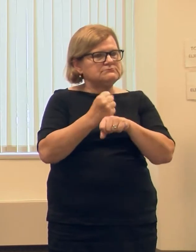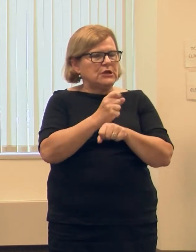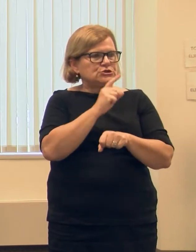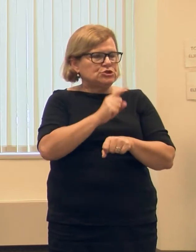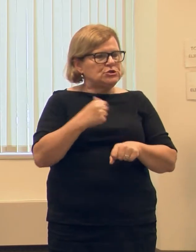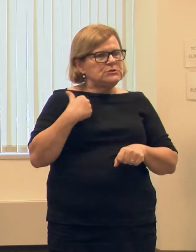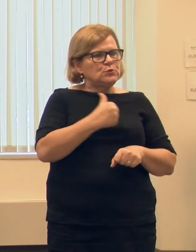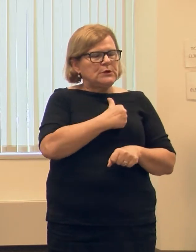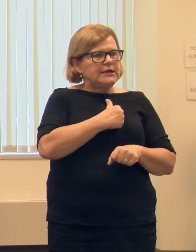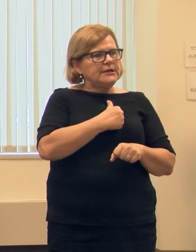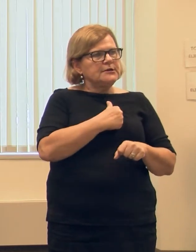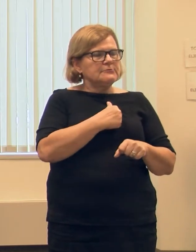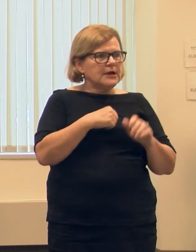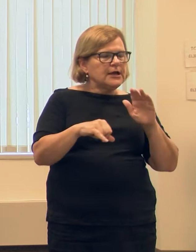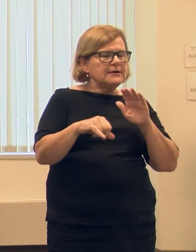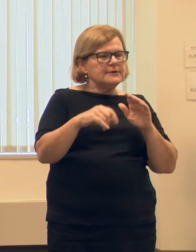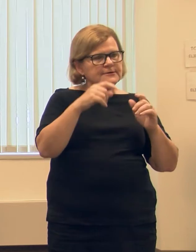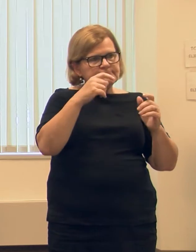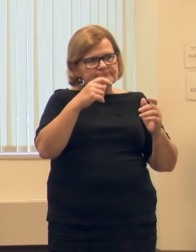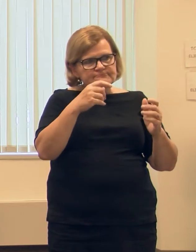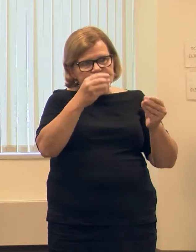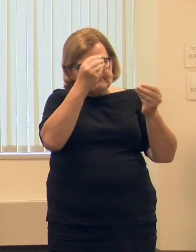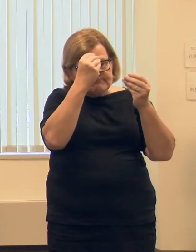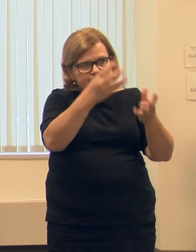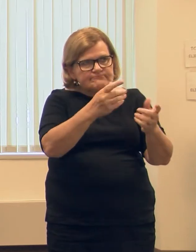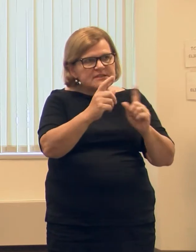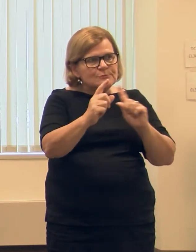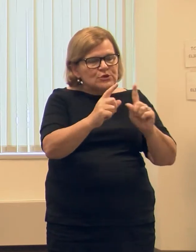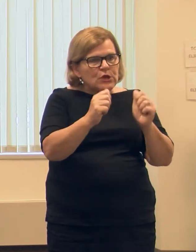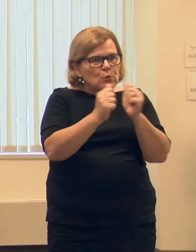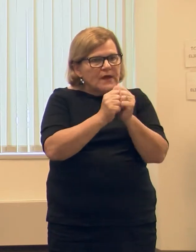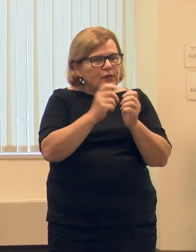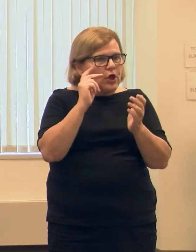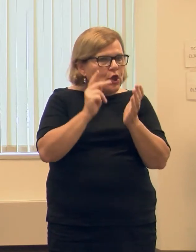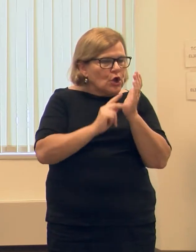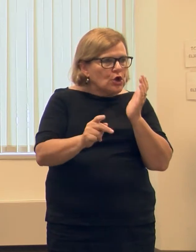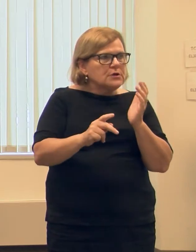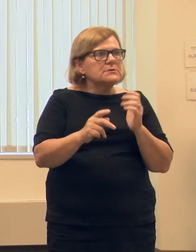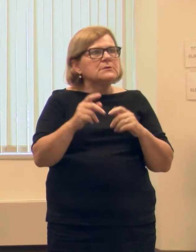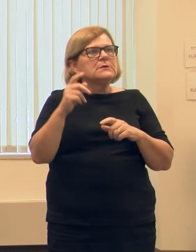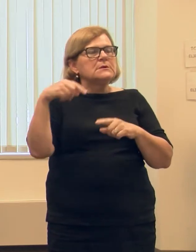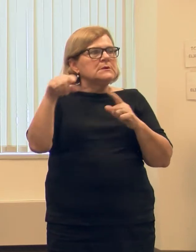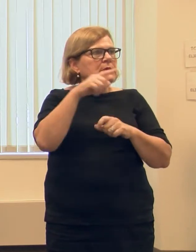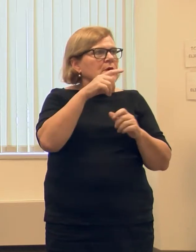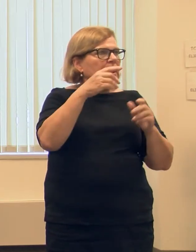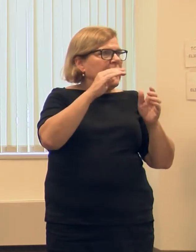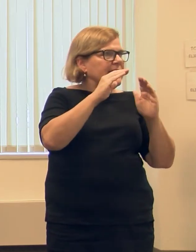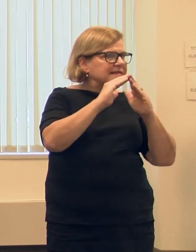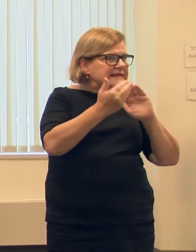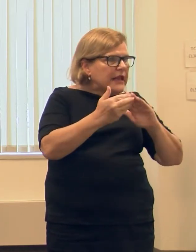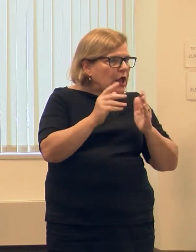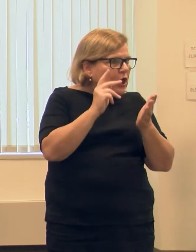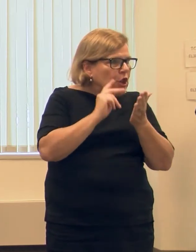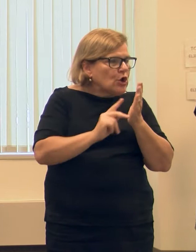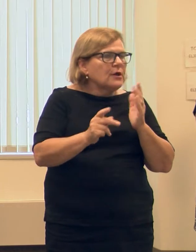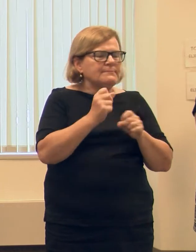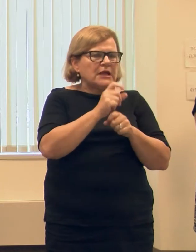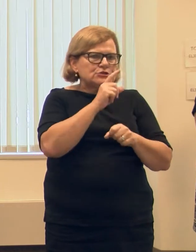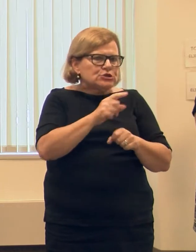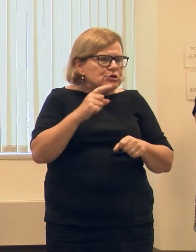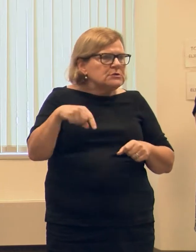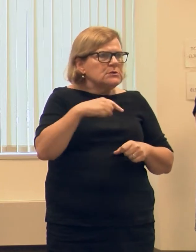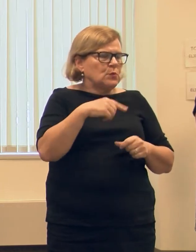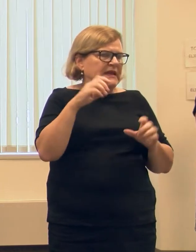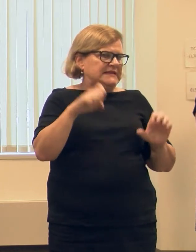that we were identifying with our local clerks and our county clerk, Joe Roselle and all of the folks that were involved in elections, all of the